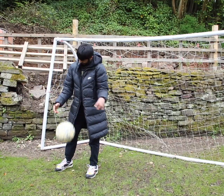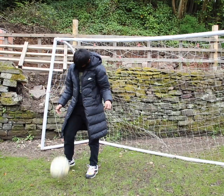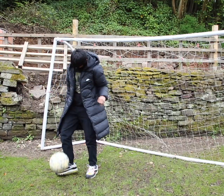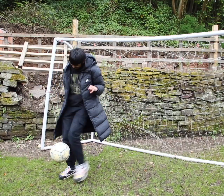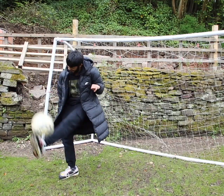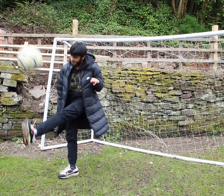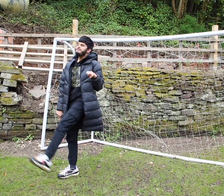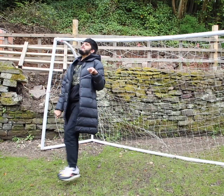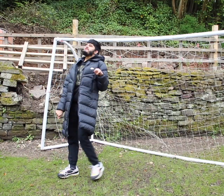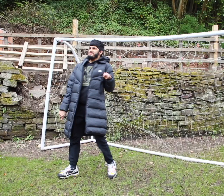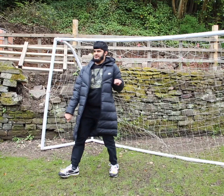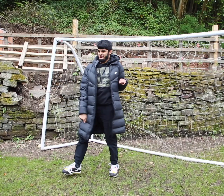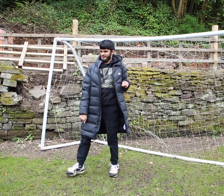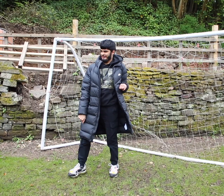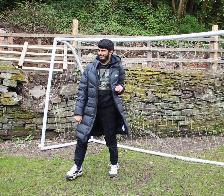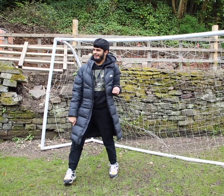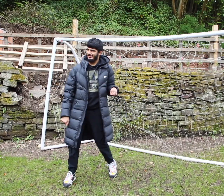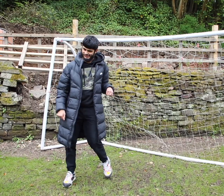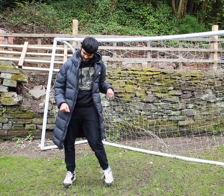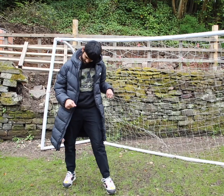You're down the escalator. I want more